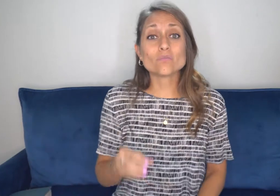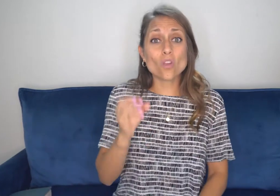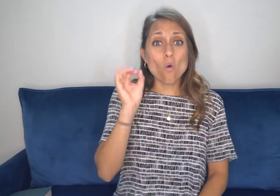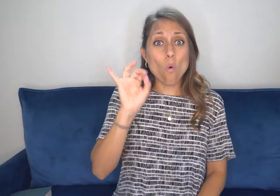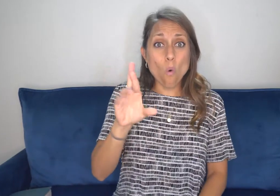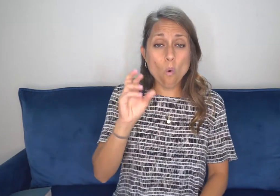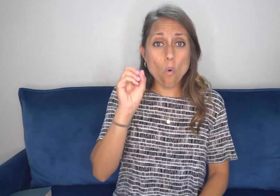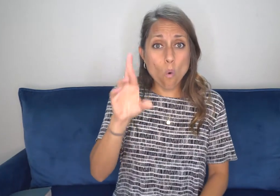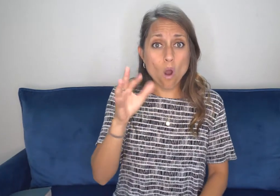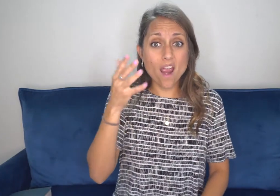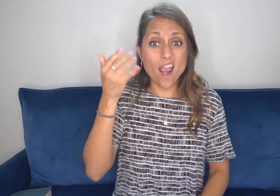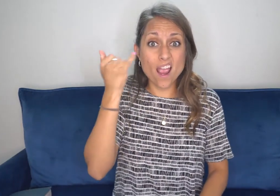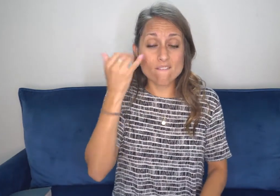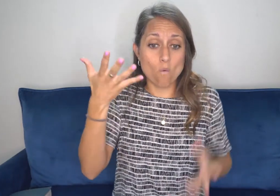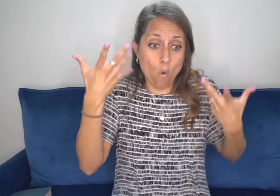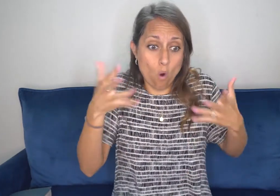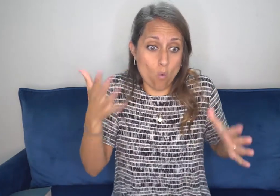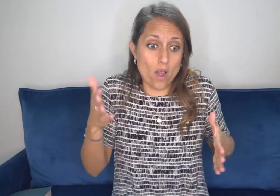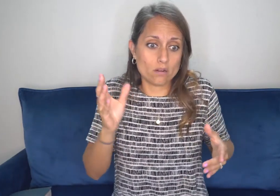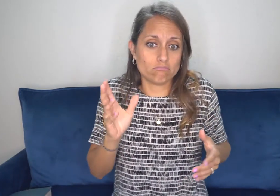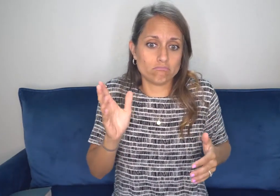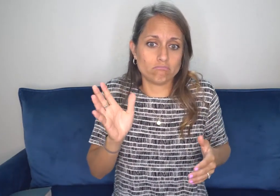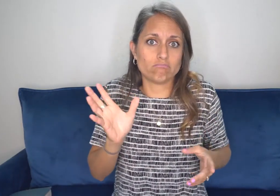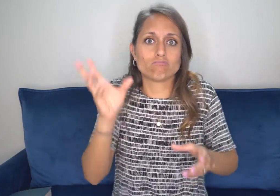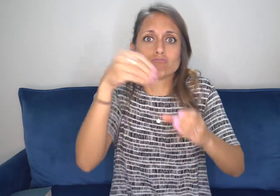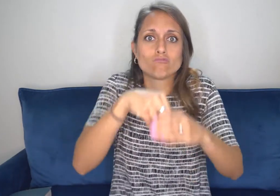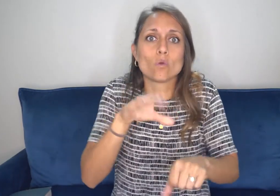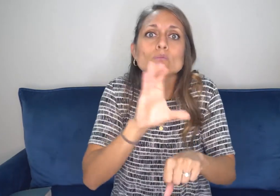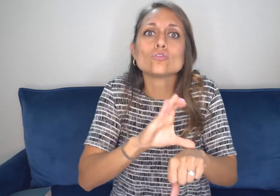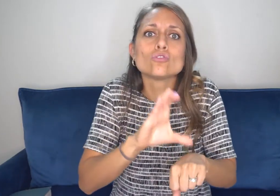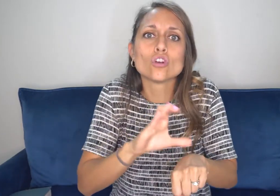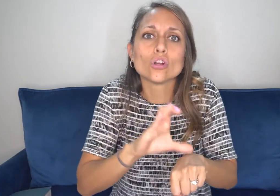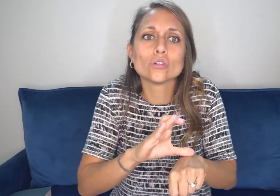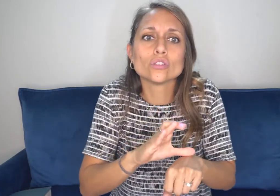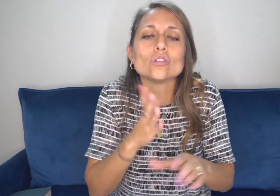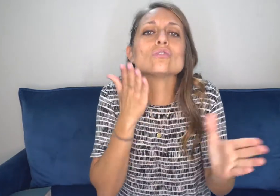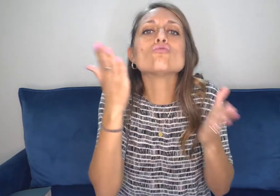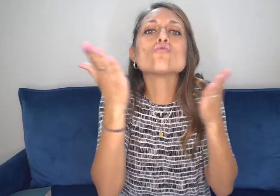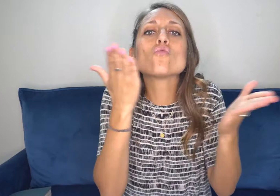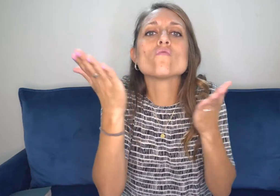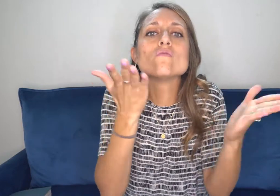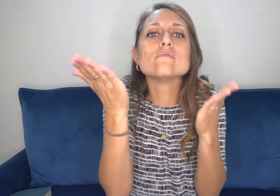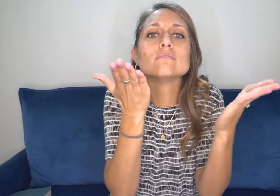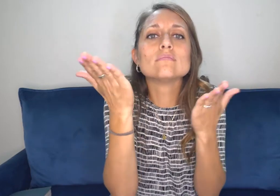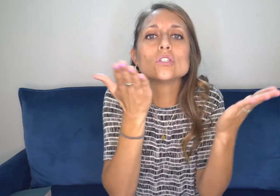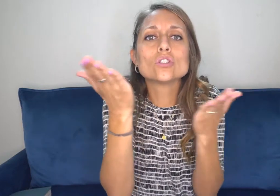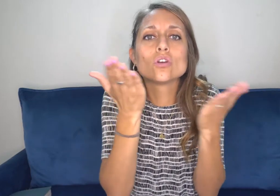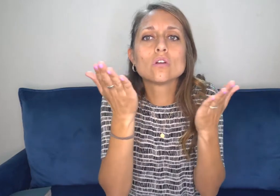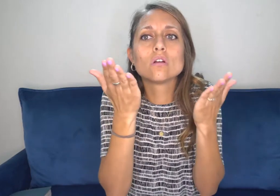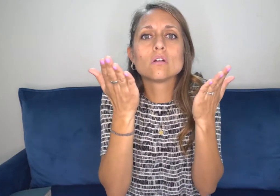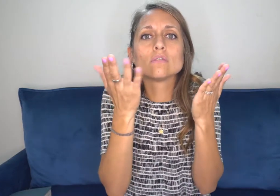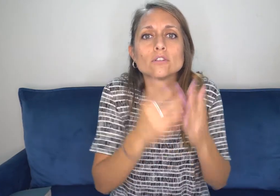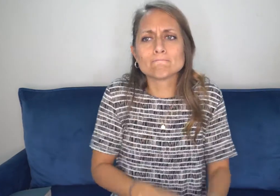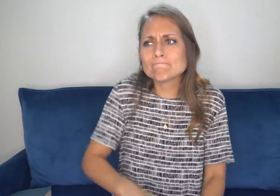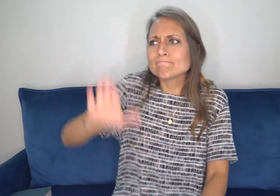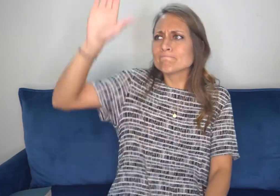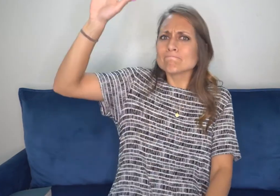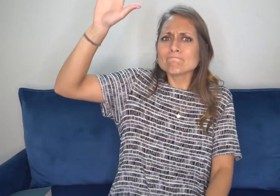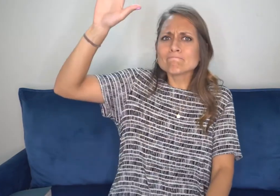yourself. Be a light for the Lord in those spaces. Or, or if you already are involved in your